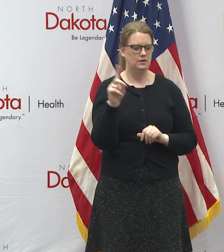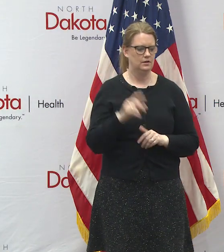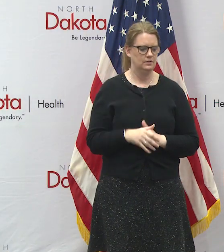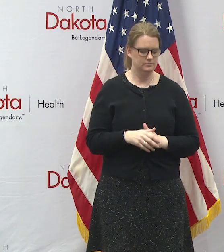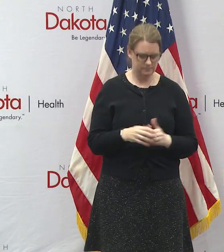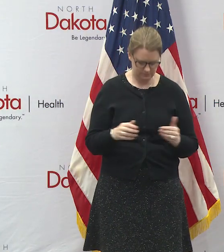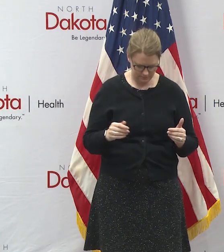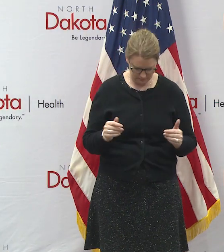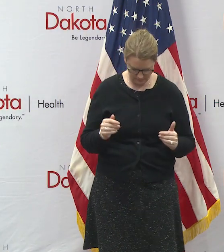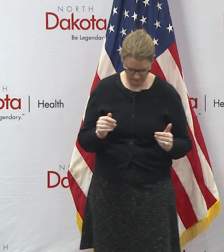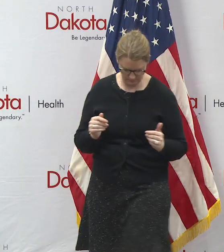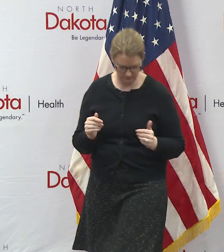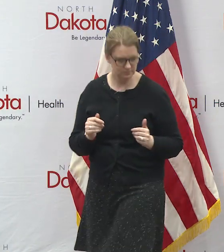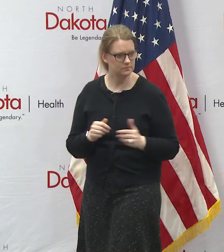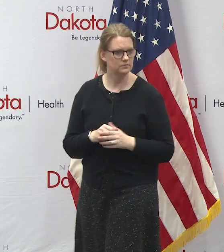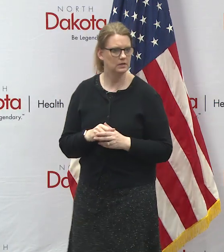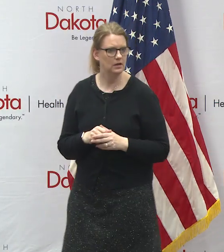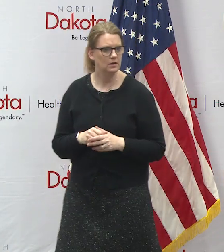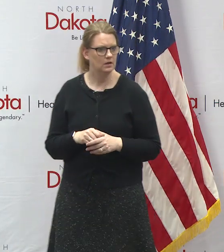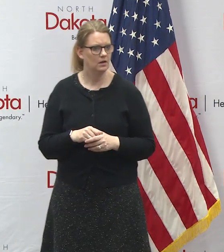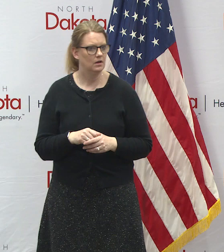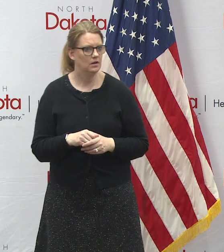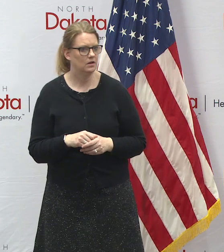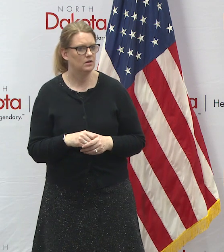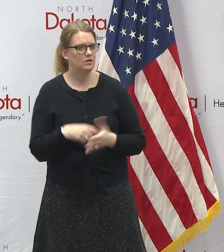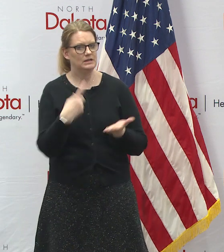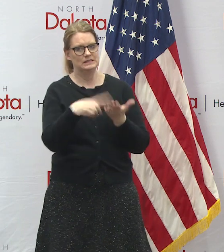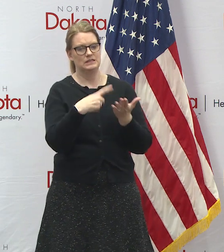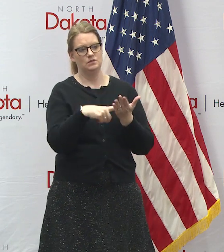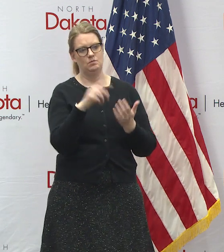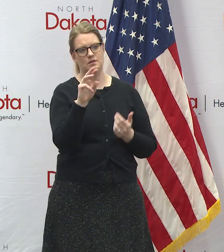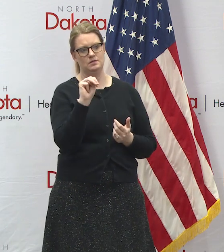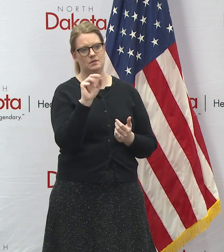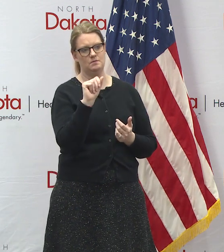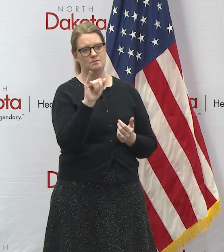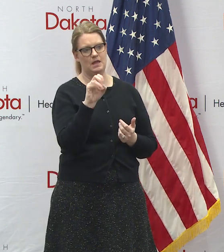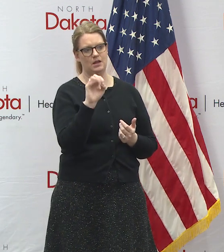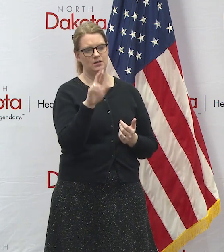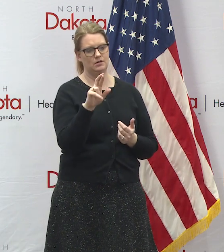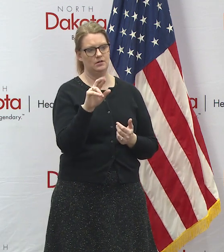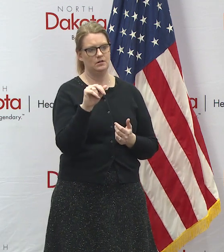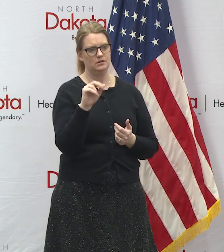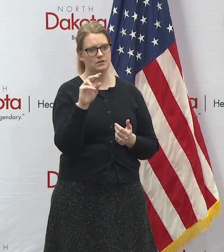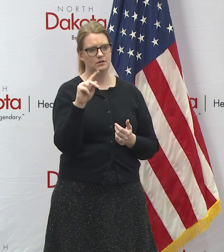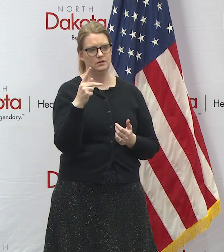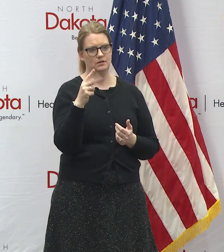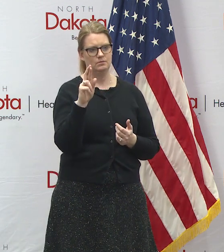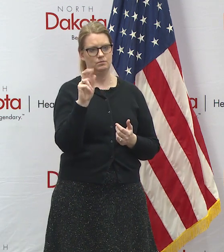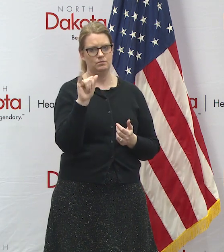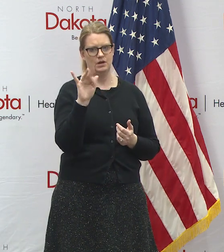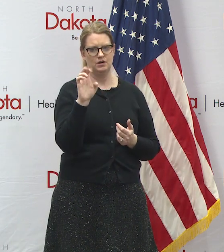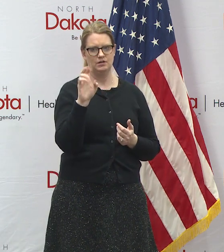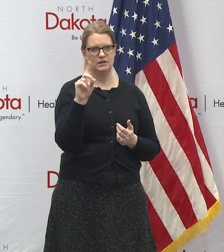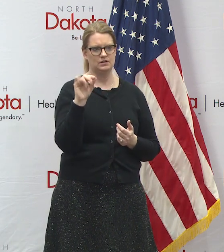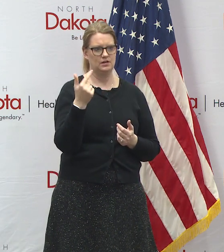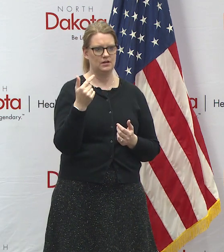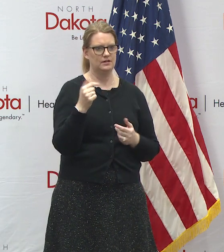yes dave did have conversations with mayors yes did prairie dog come up it did